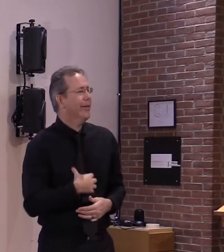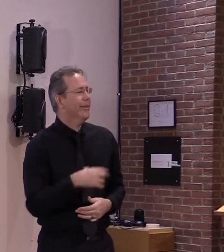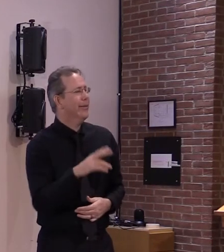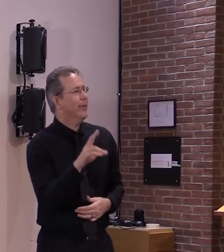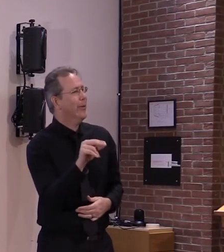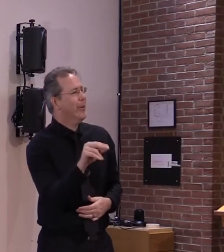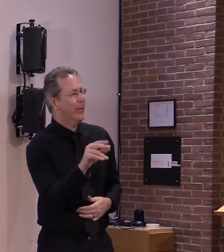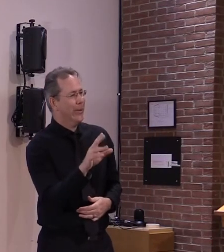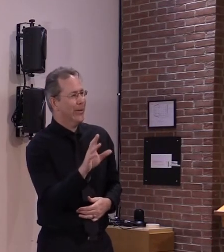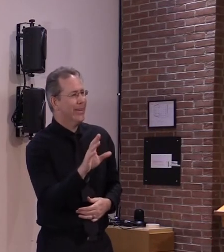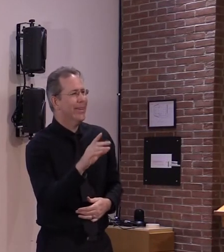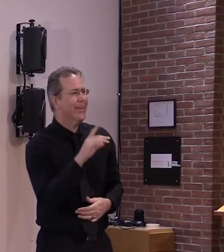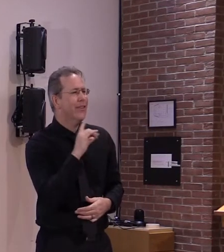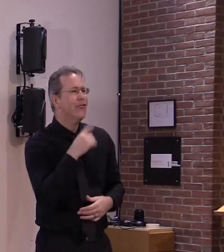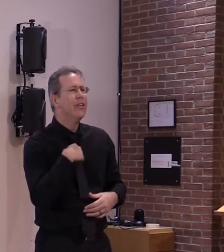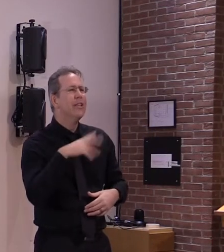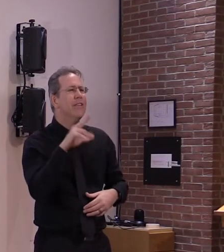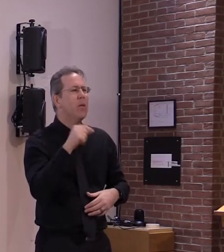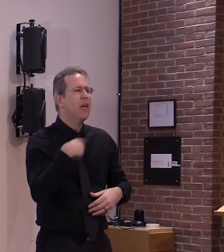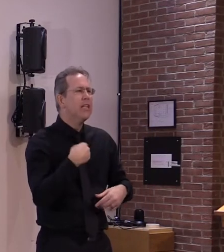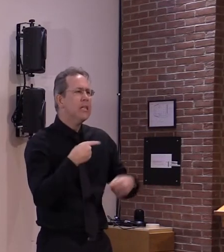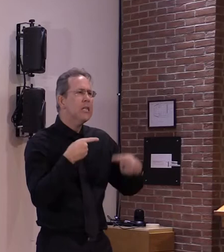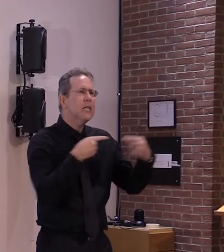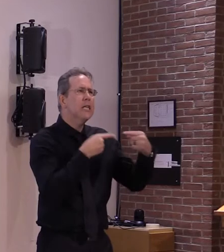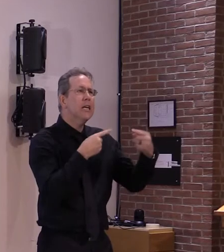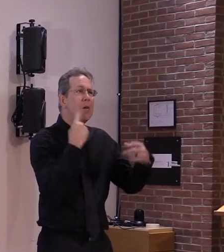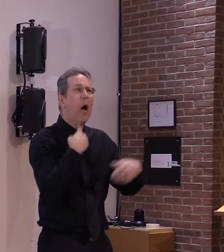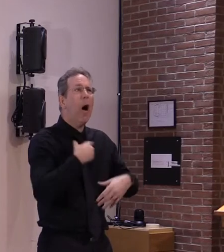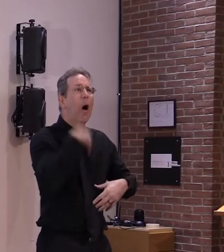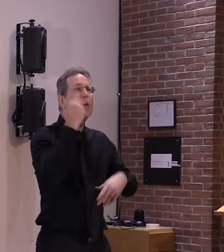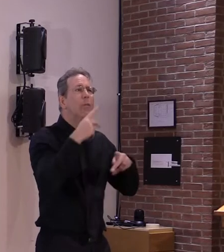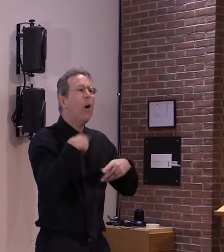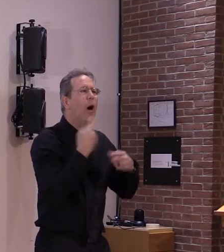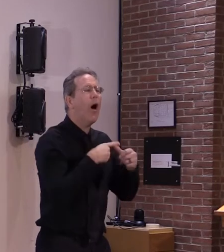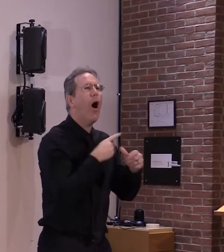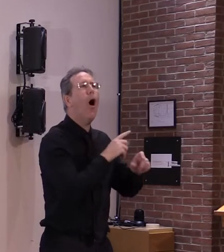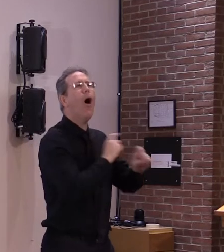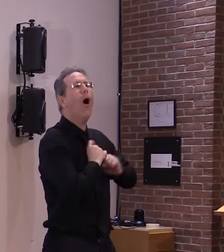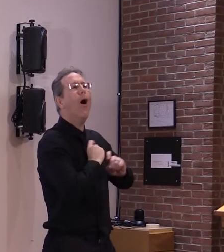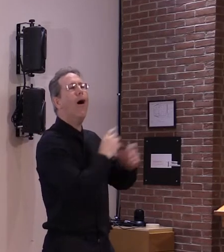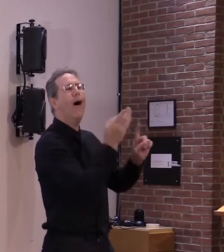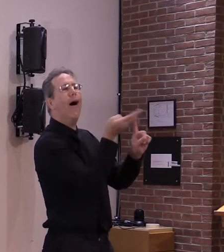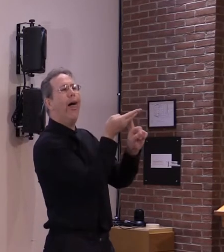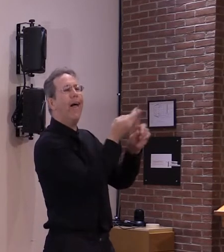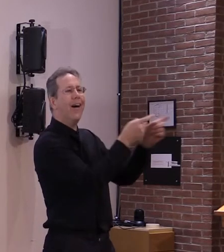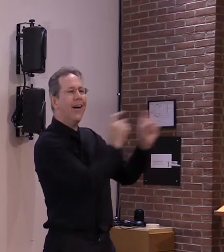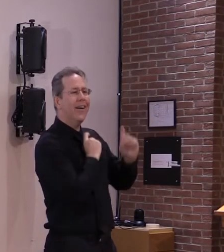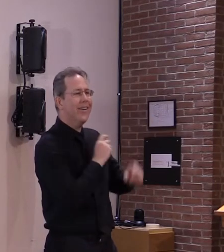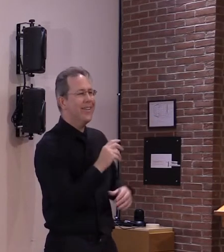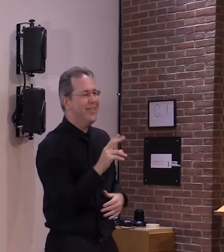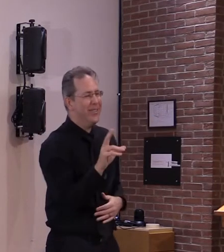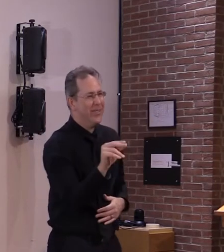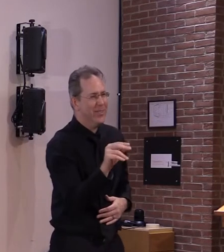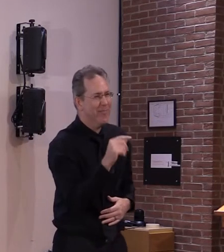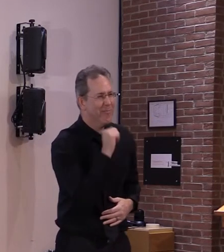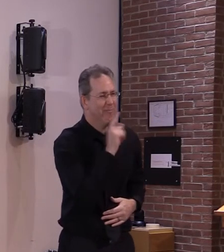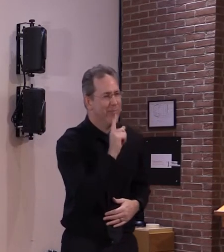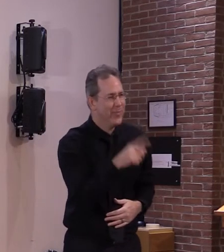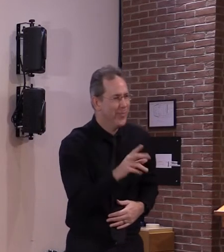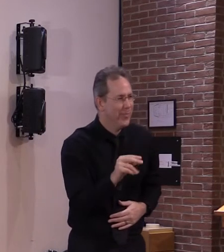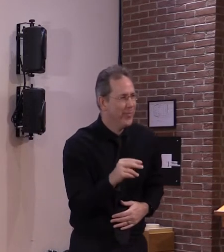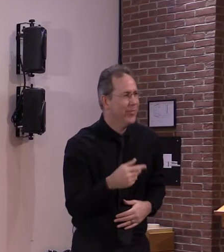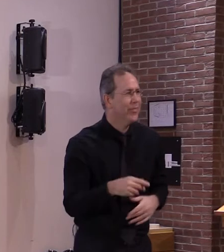priority the vaccine distribution is purely being done on the basis of